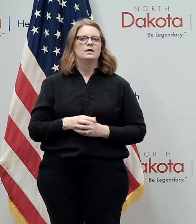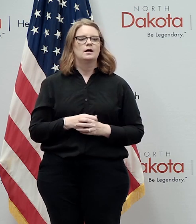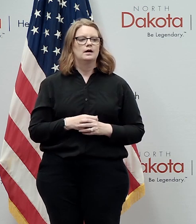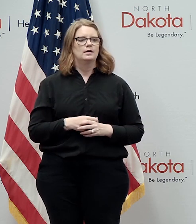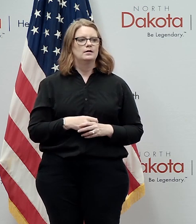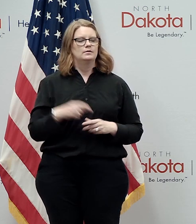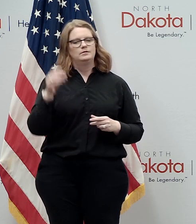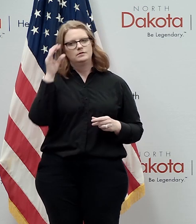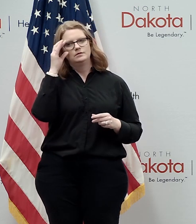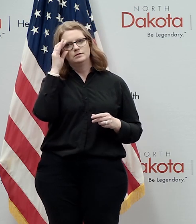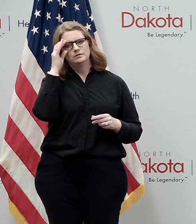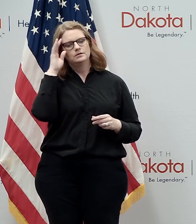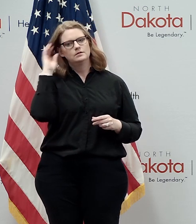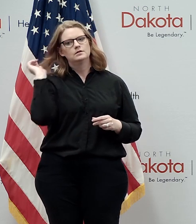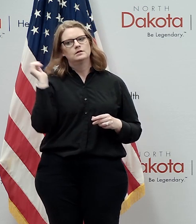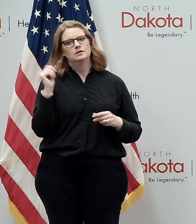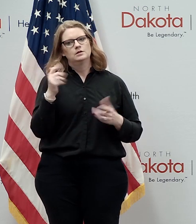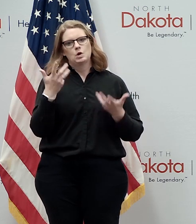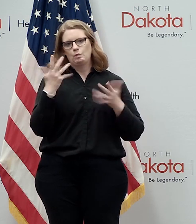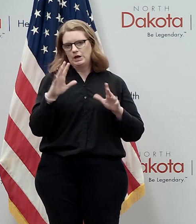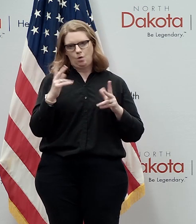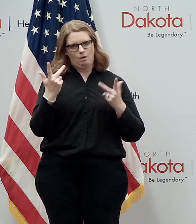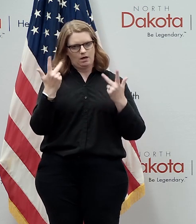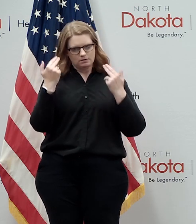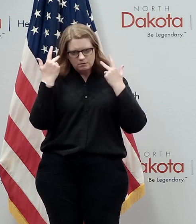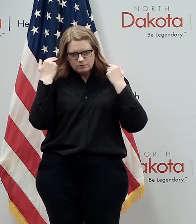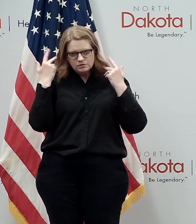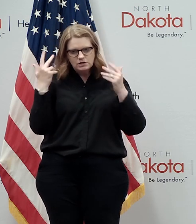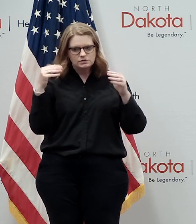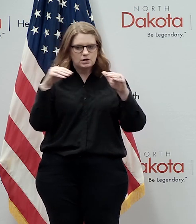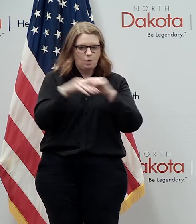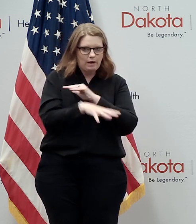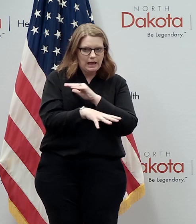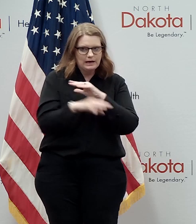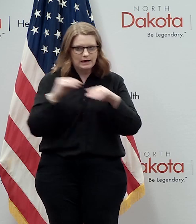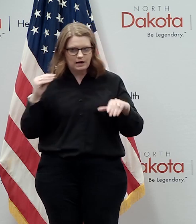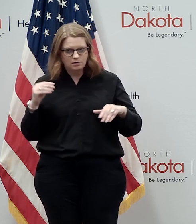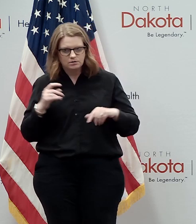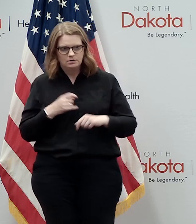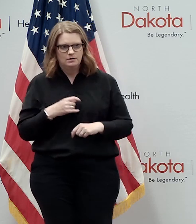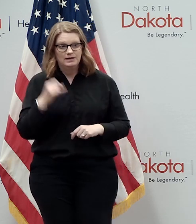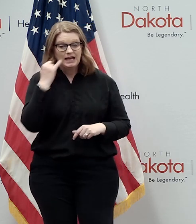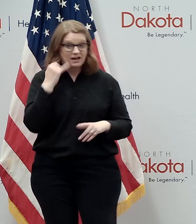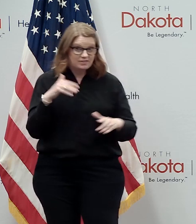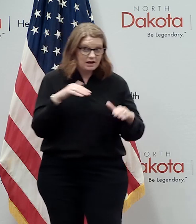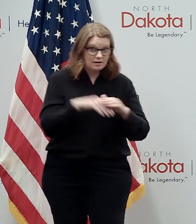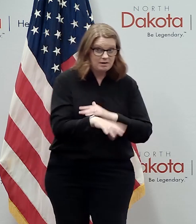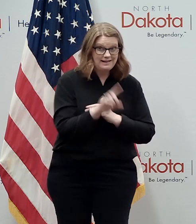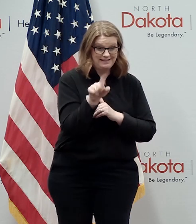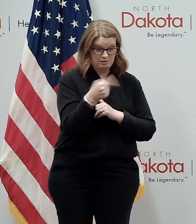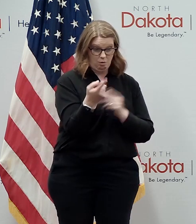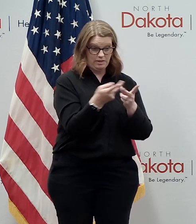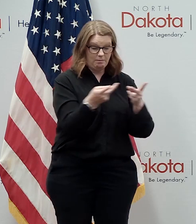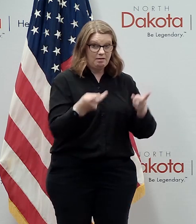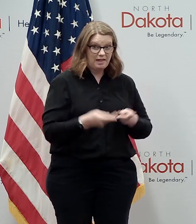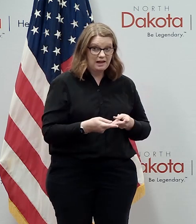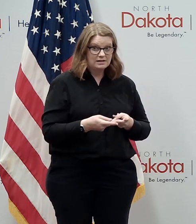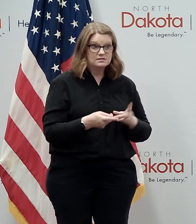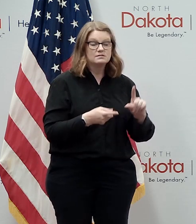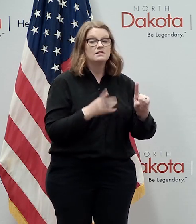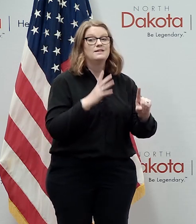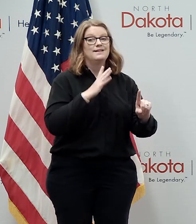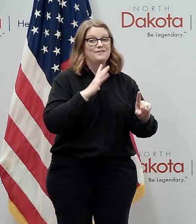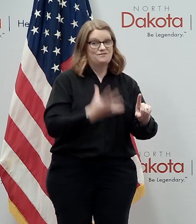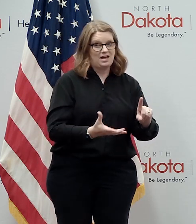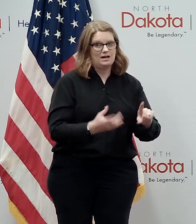in the previous, we don't want beauticians to come in and out. If they are just coming in and this is the only place that they go, that makes sense. But